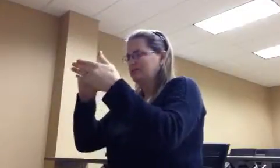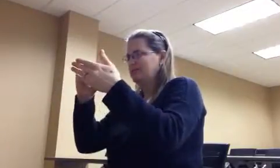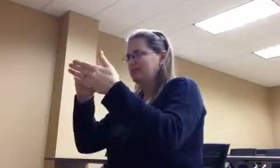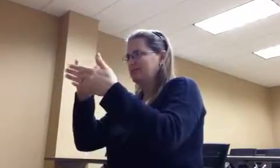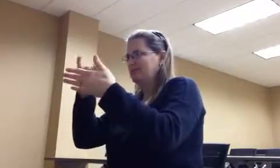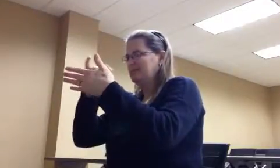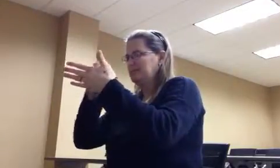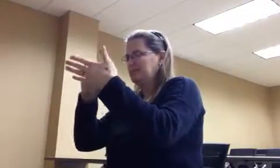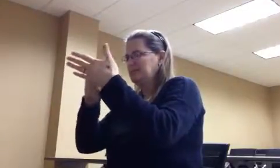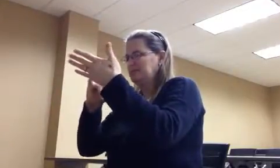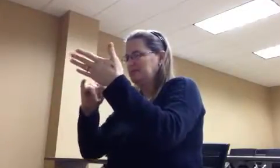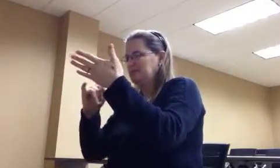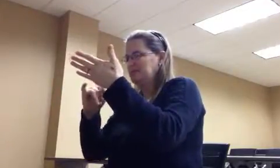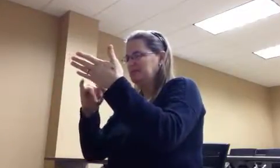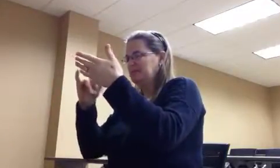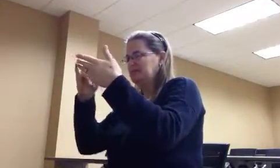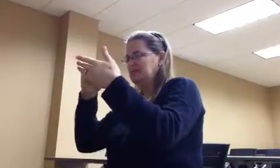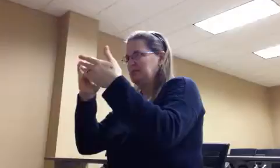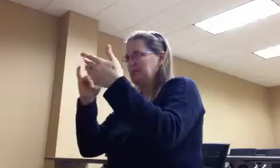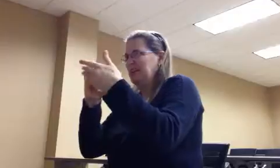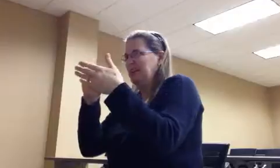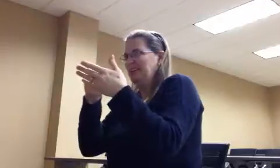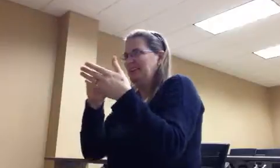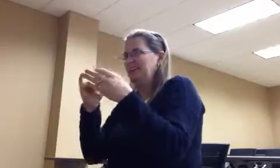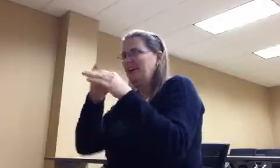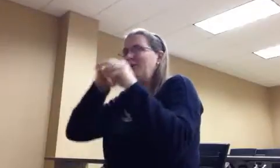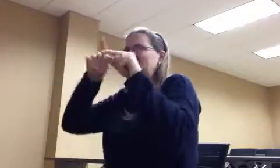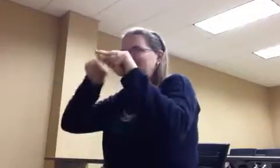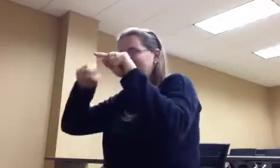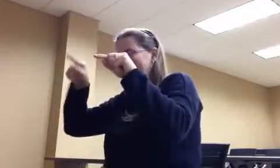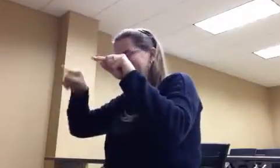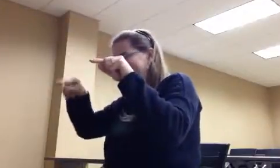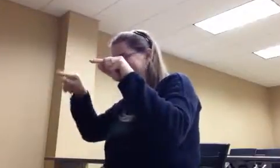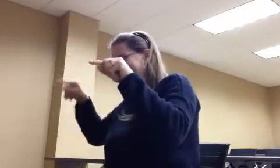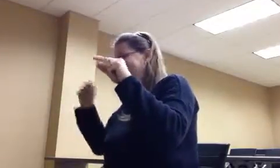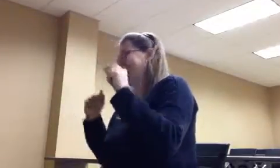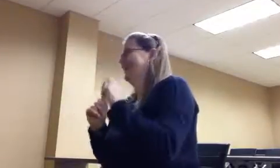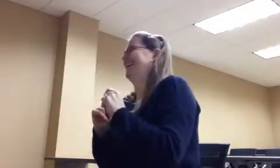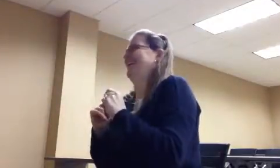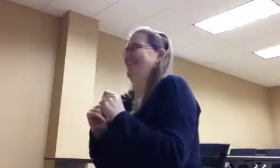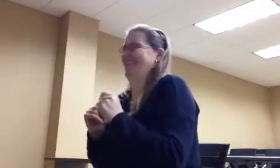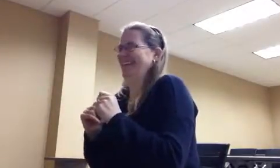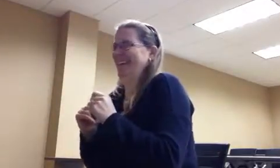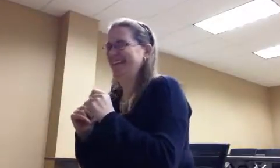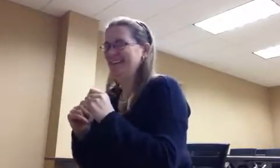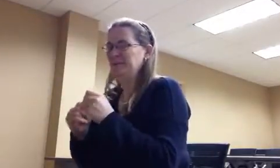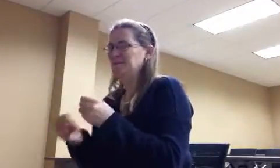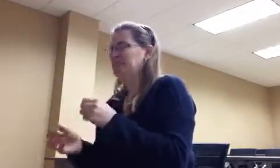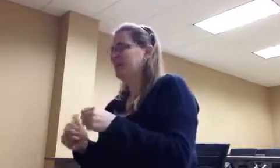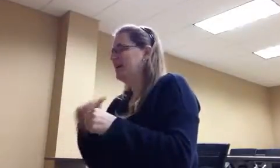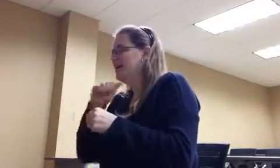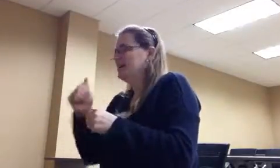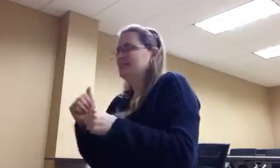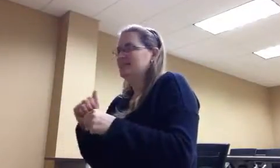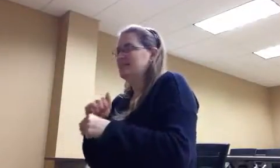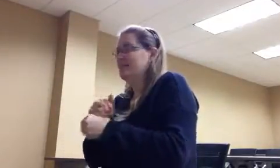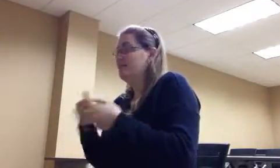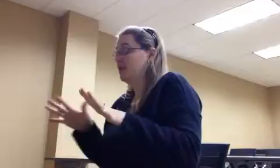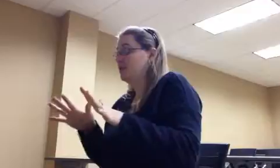If your letter to me is shorter than that, that is an incomplete homework assignment, and you'll get homework center on